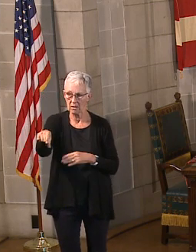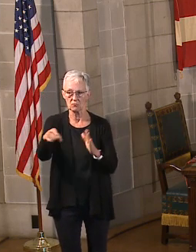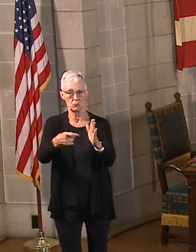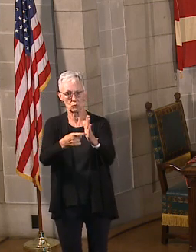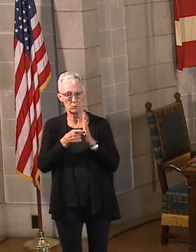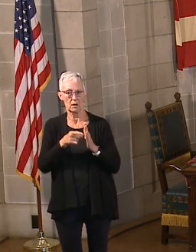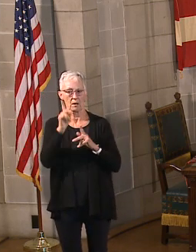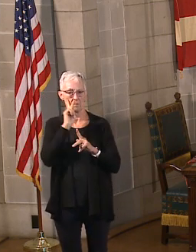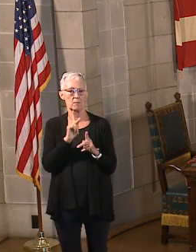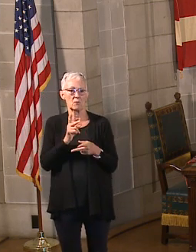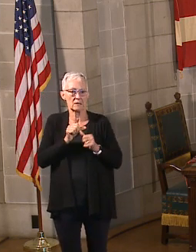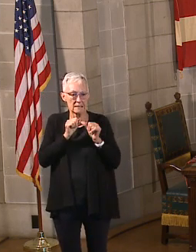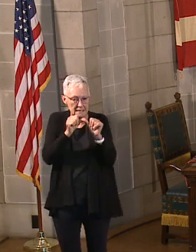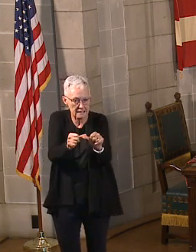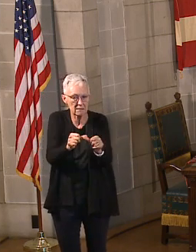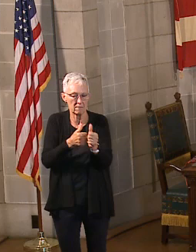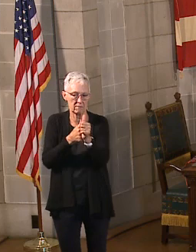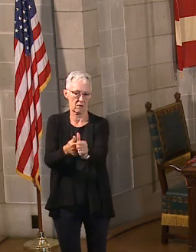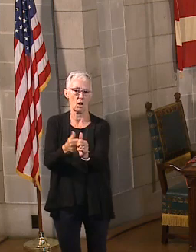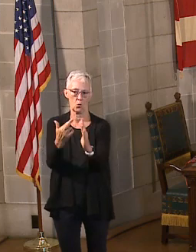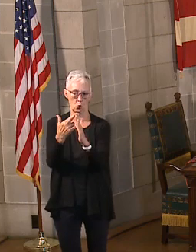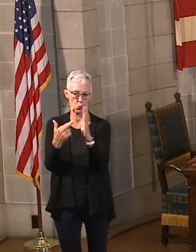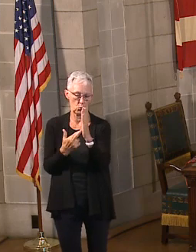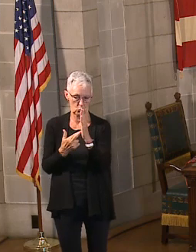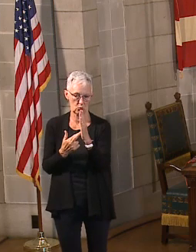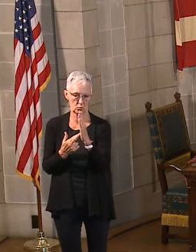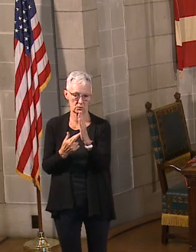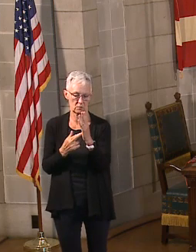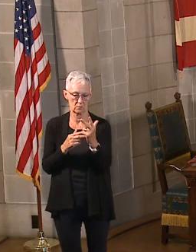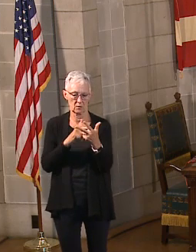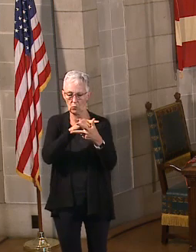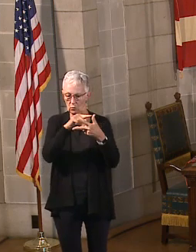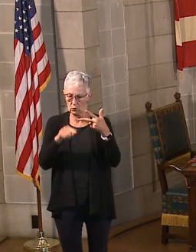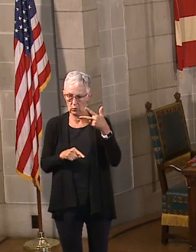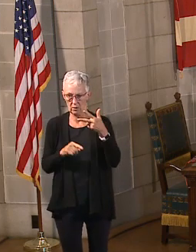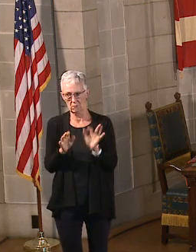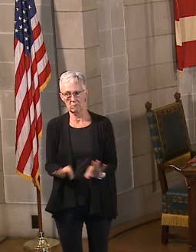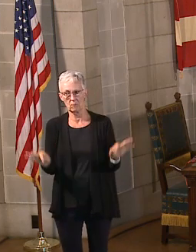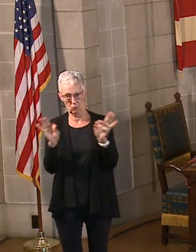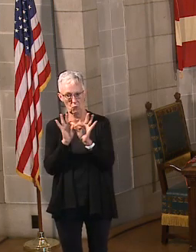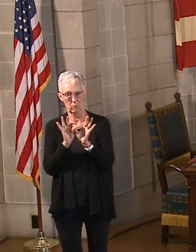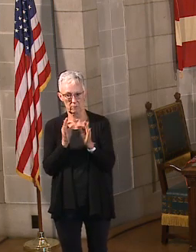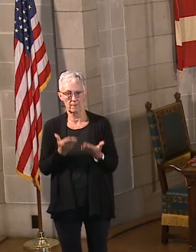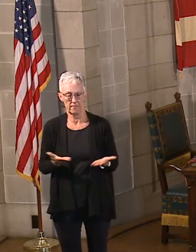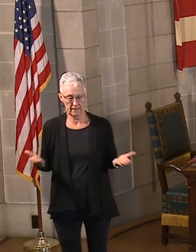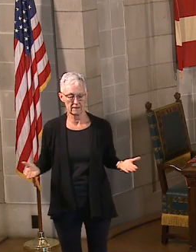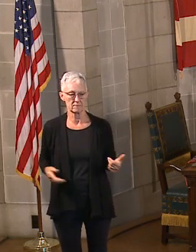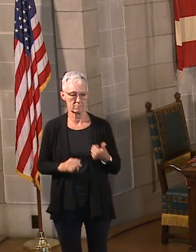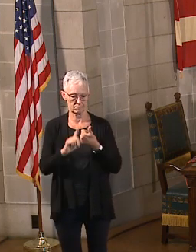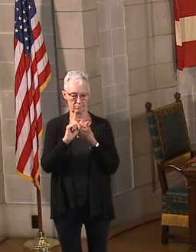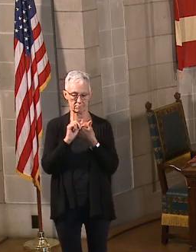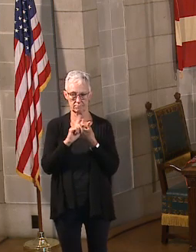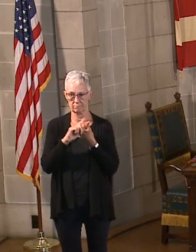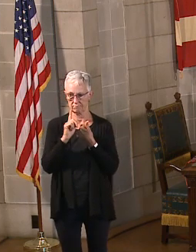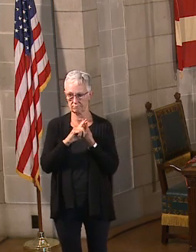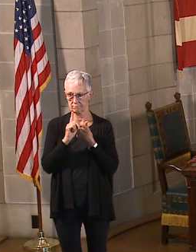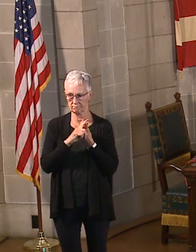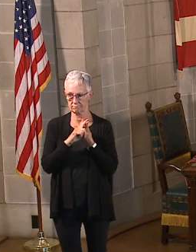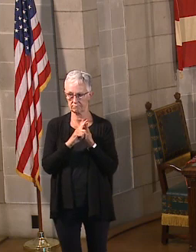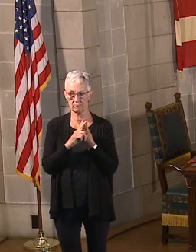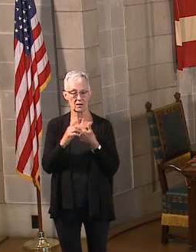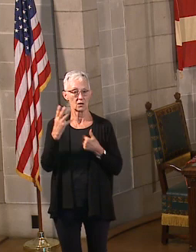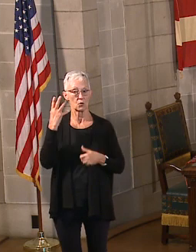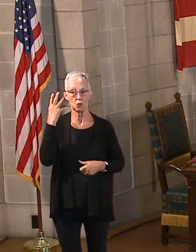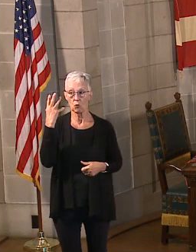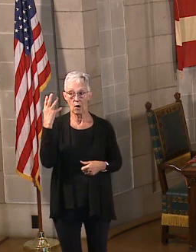So remember, just kind of three basic things that are just kind of the basic stuff that will help us out a lot, which is, one, when you go